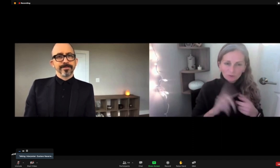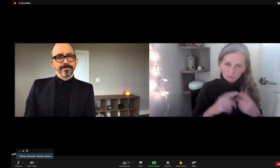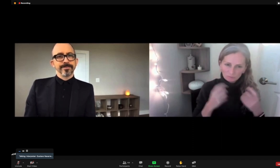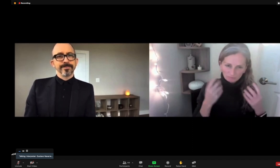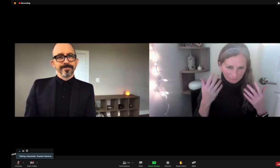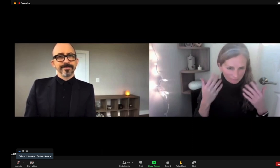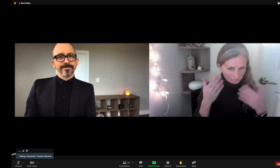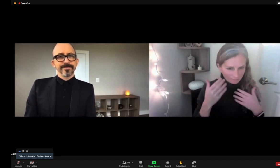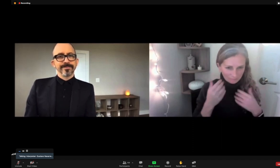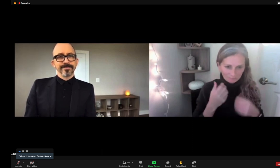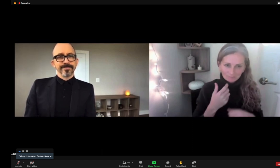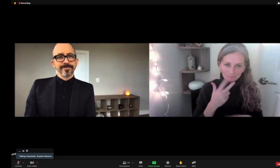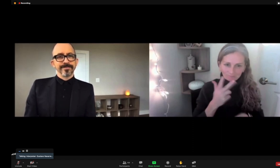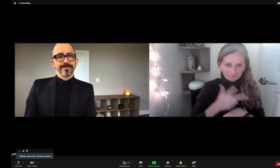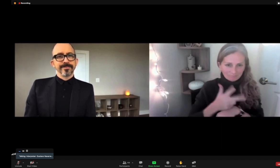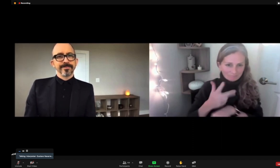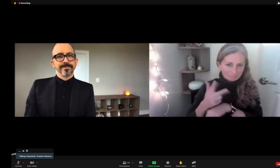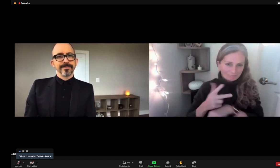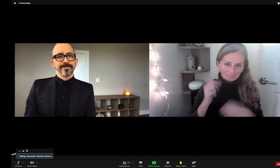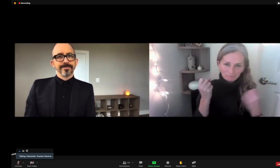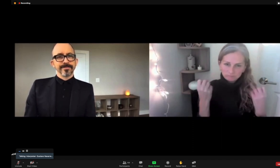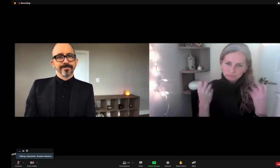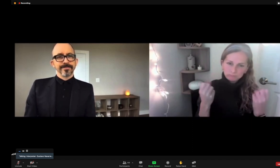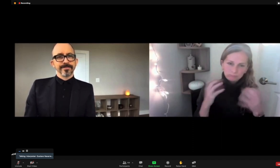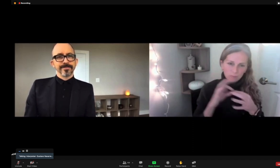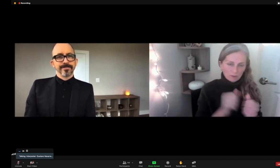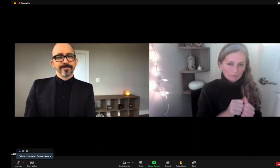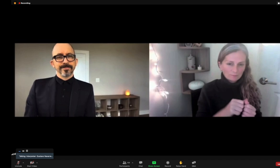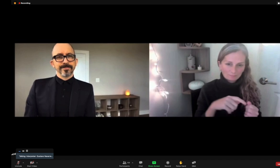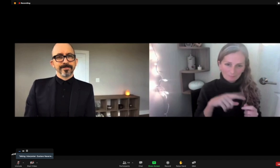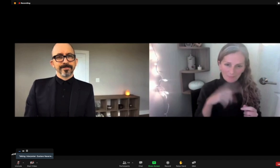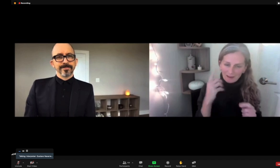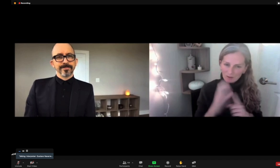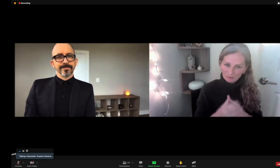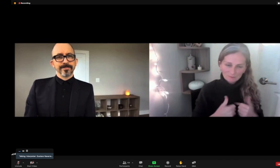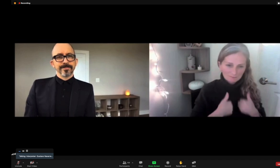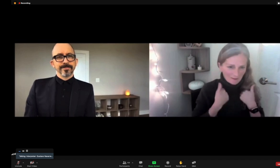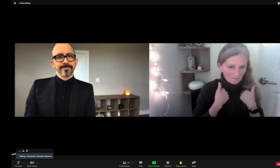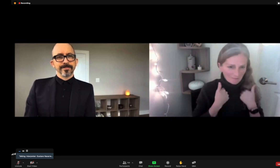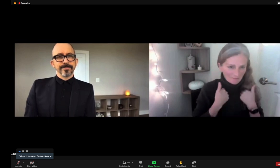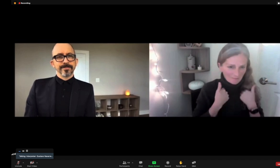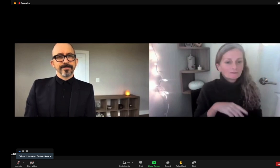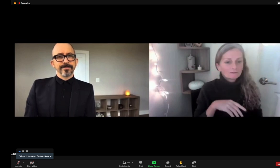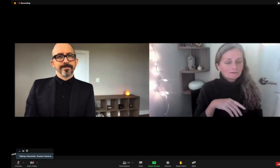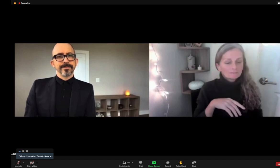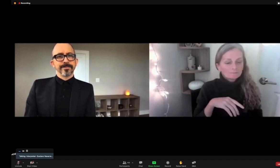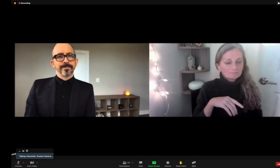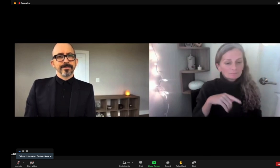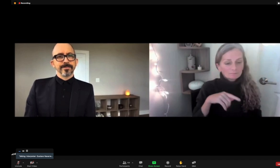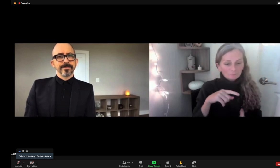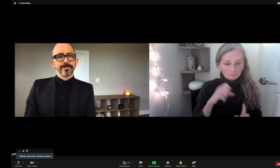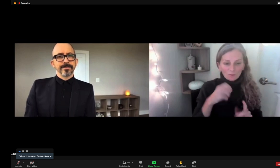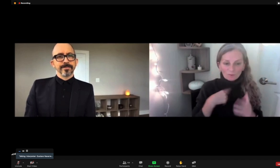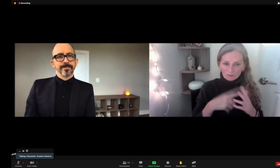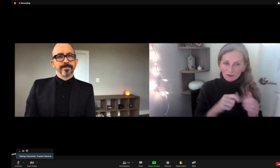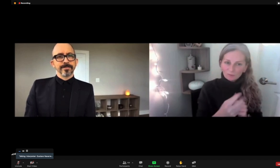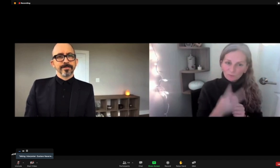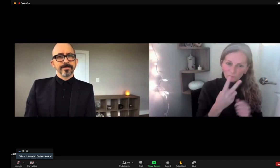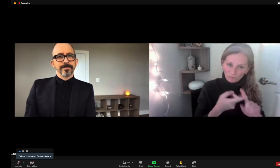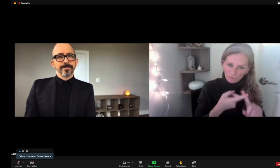written-based or English-based. But being able to film these stories in ASL that showcase and represent Black culture and Black lives.